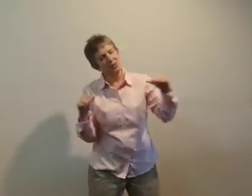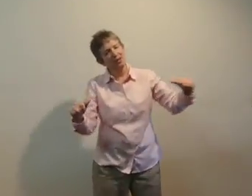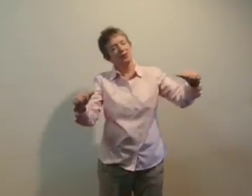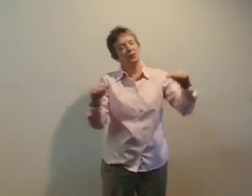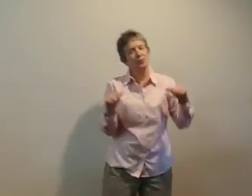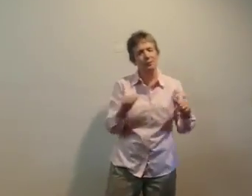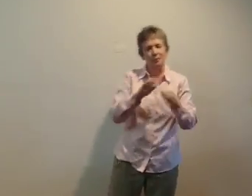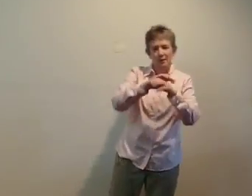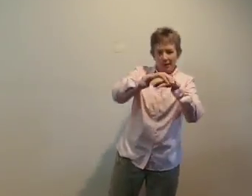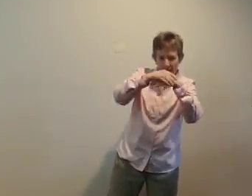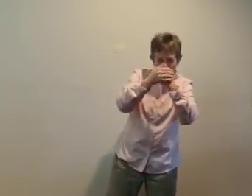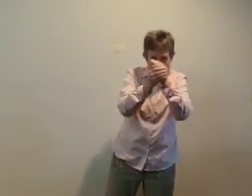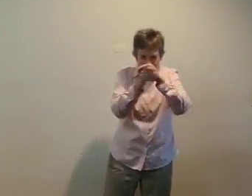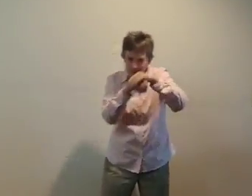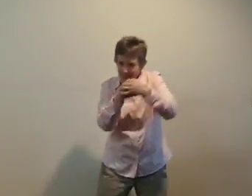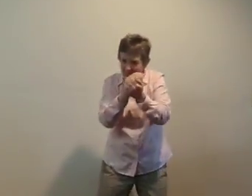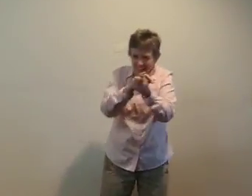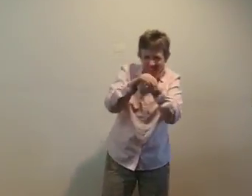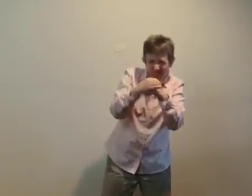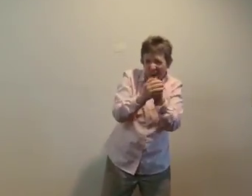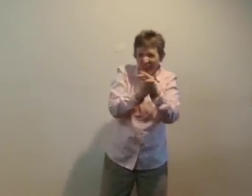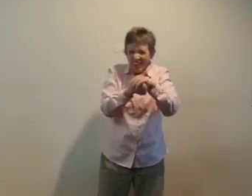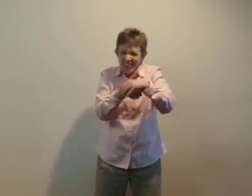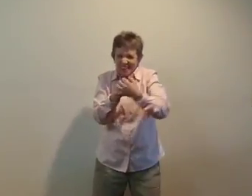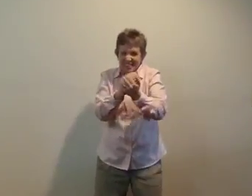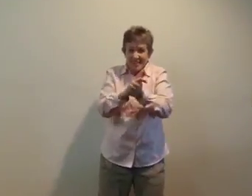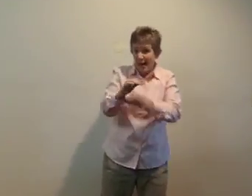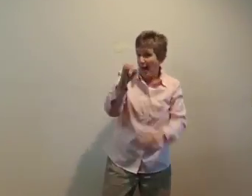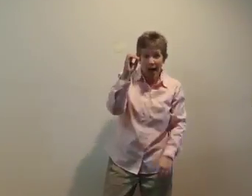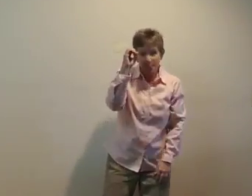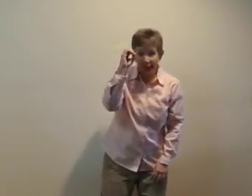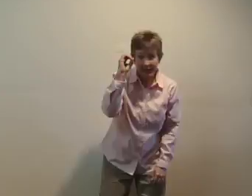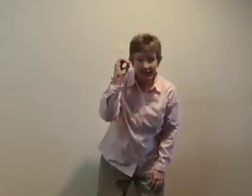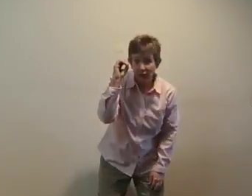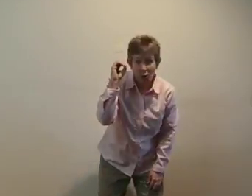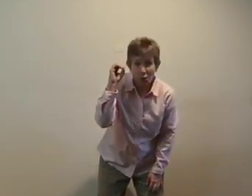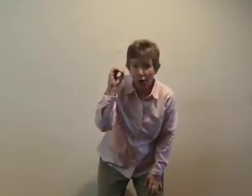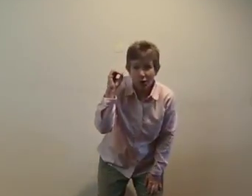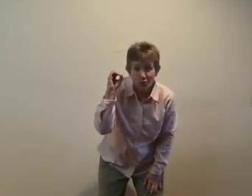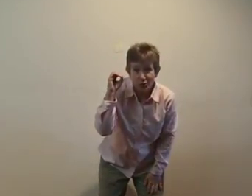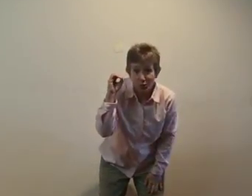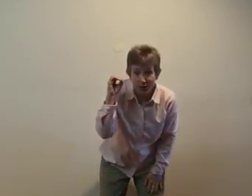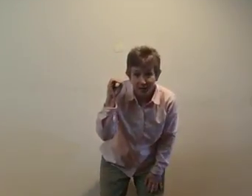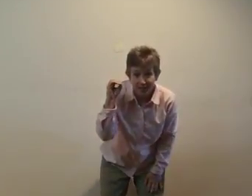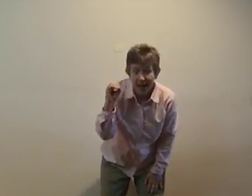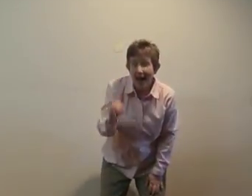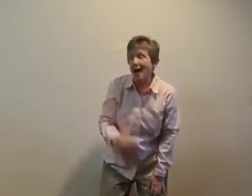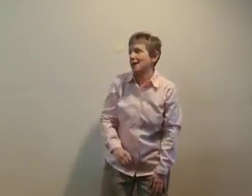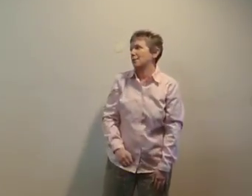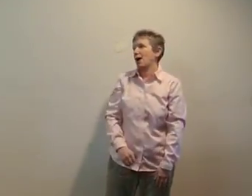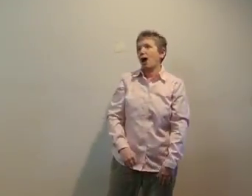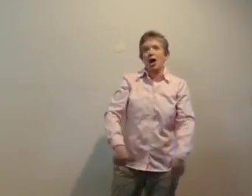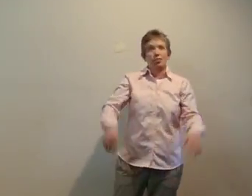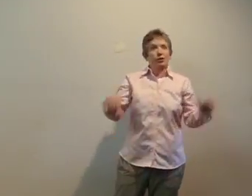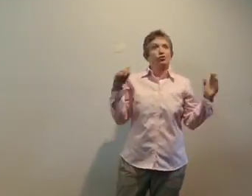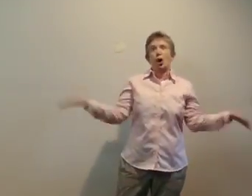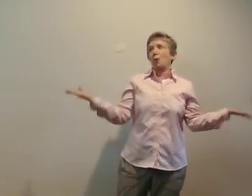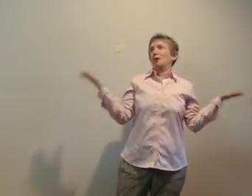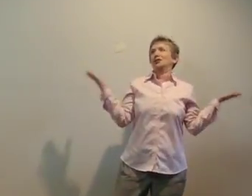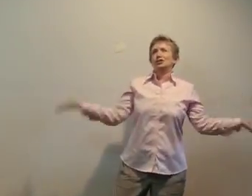we do. Keeps fun in the slide and it won't cost you a dime. There's so much